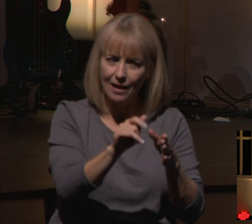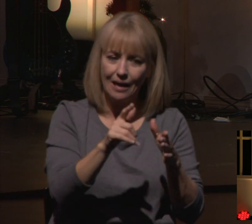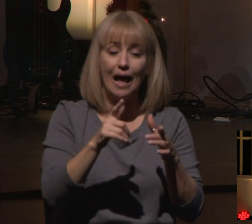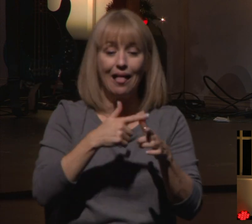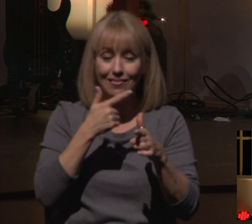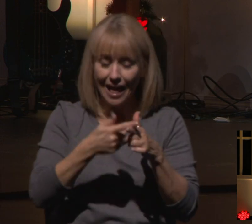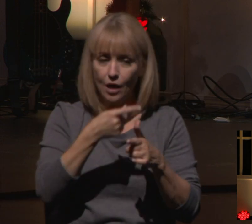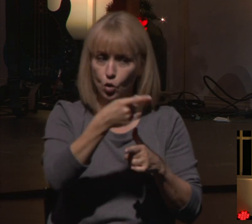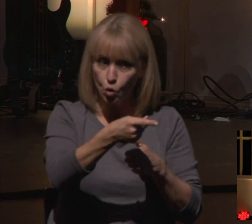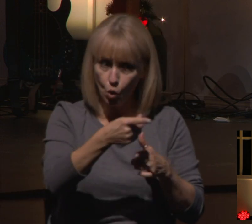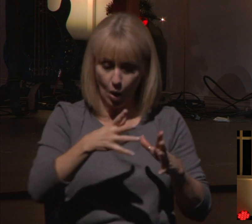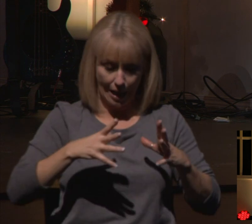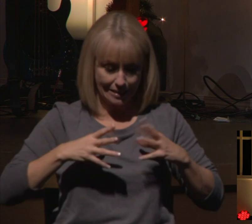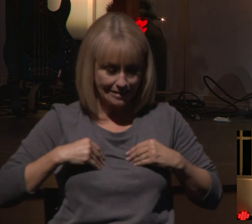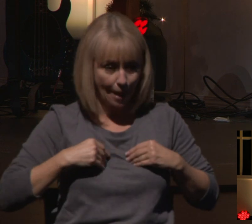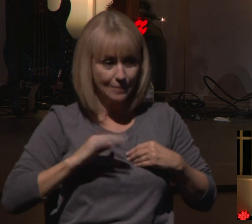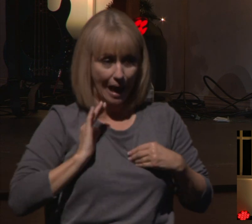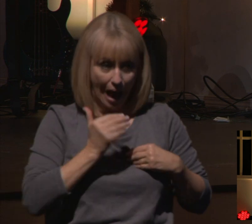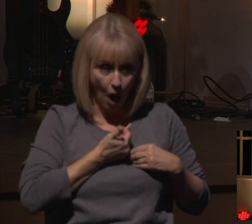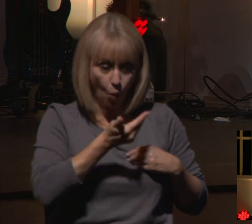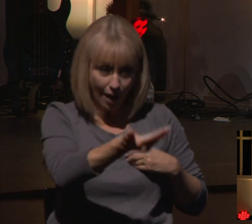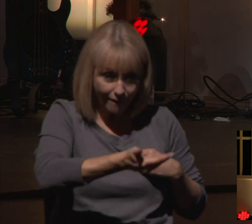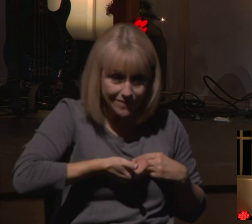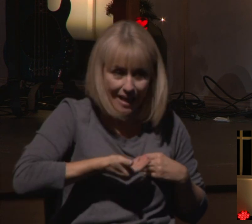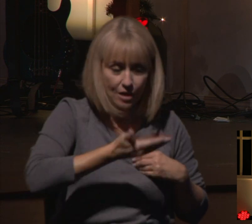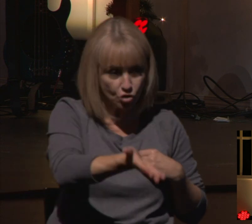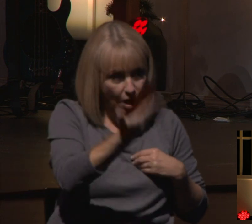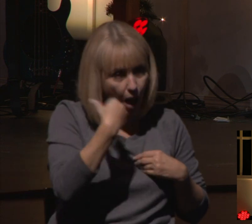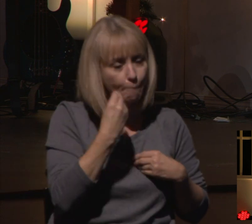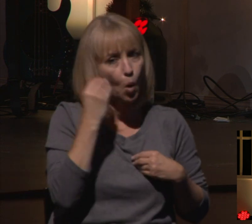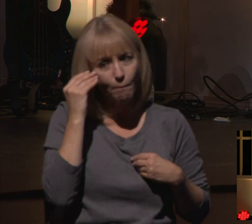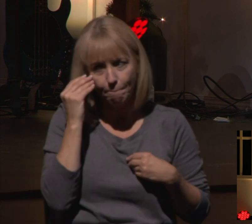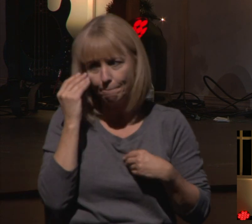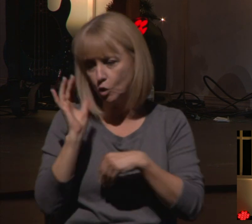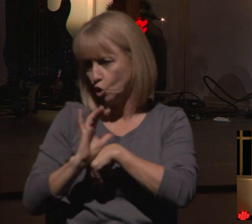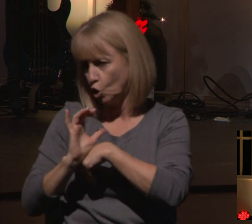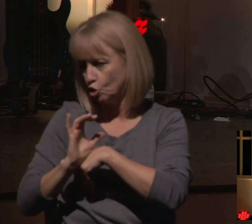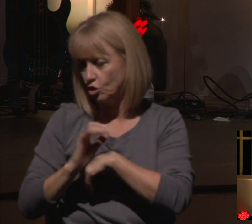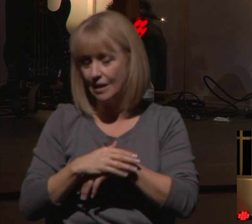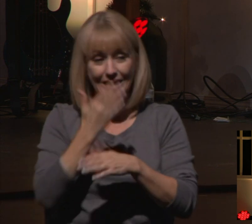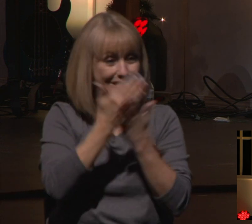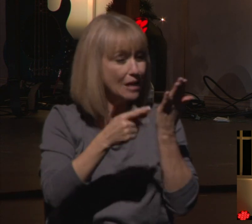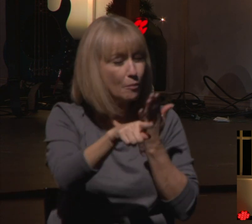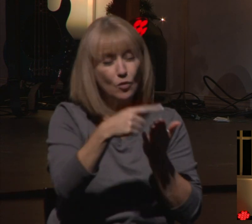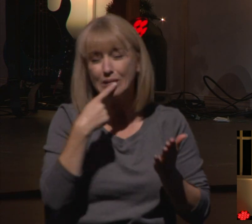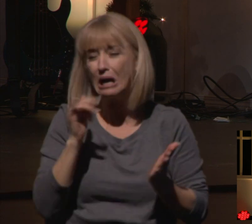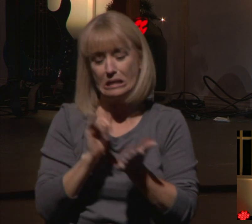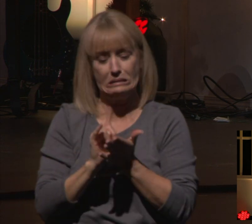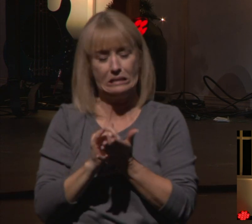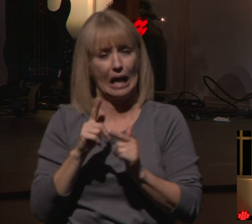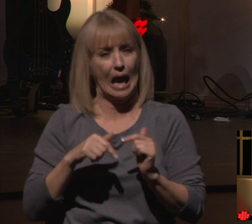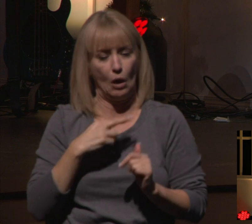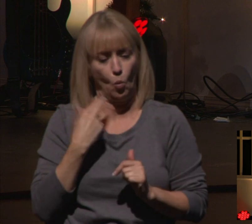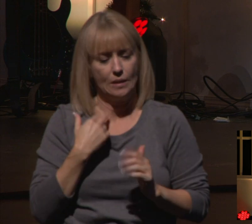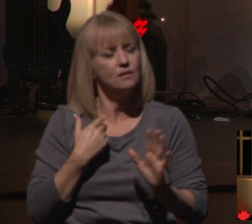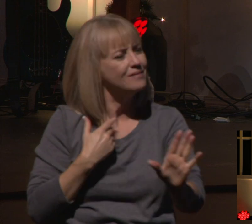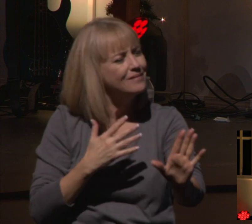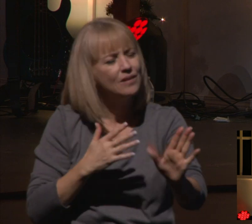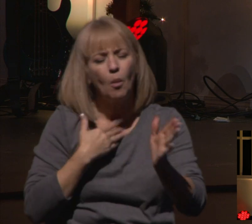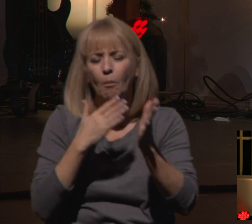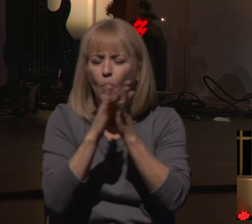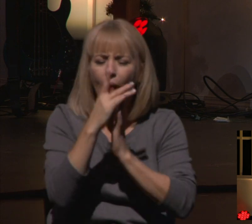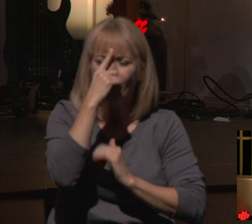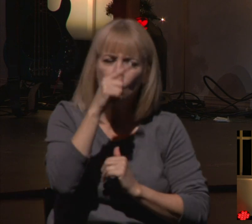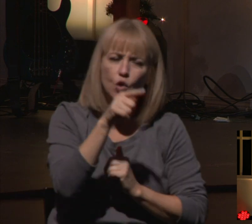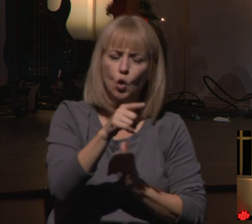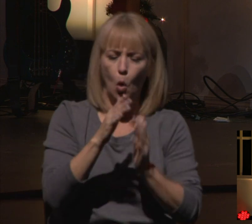invitation and come back home. For now, I know that's not possible for some of you. So I want you to know that we're praying for you and we pray that this